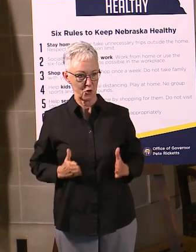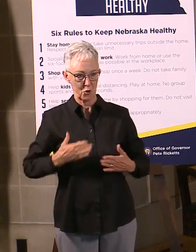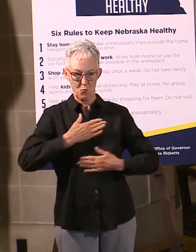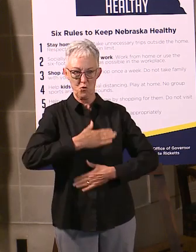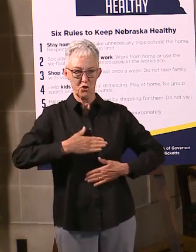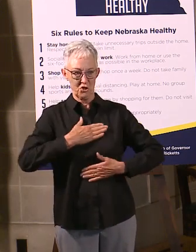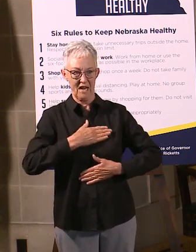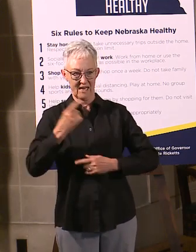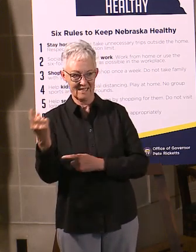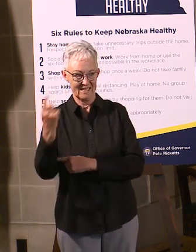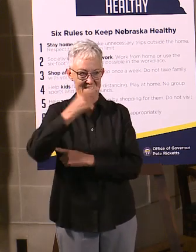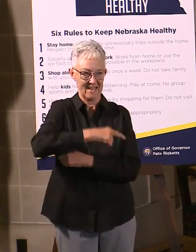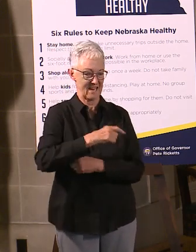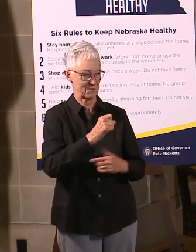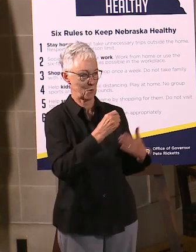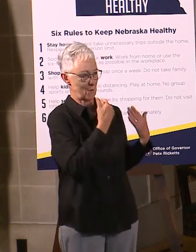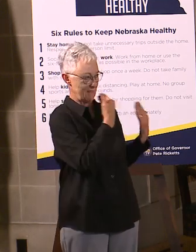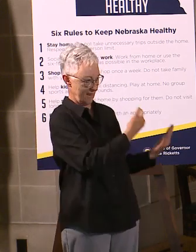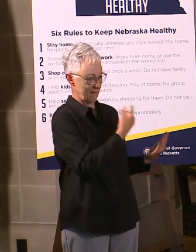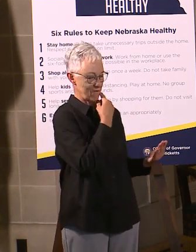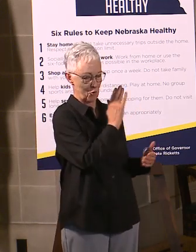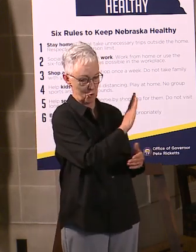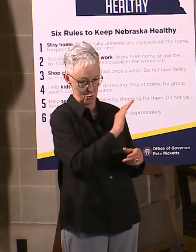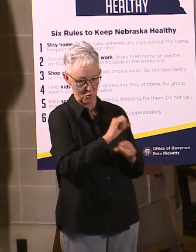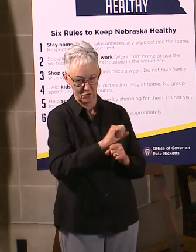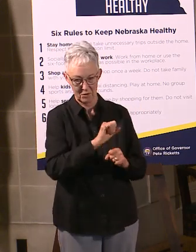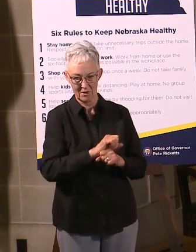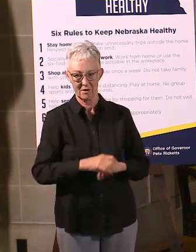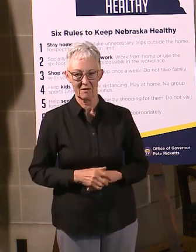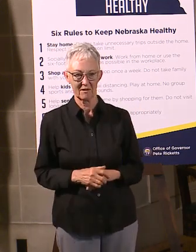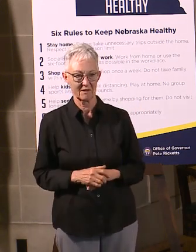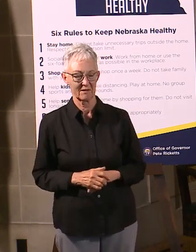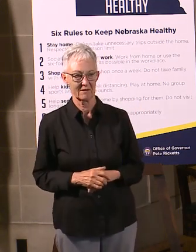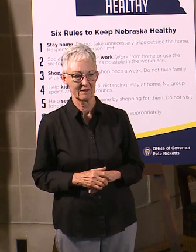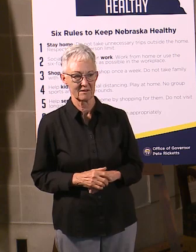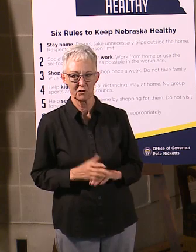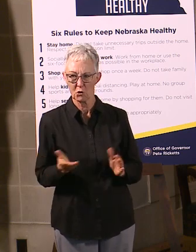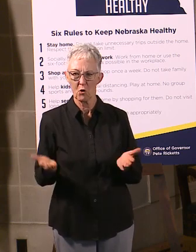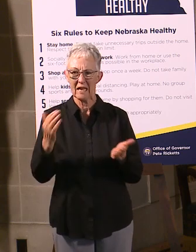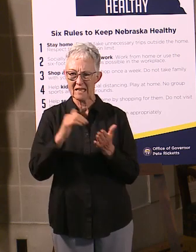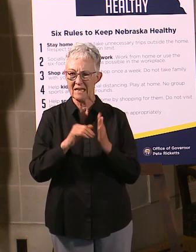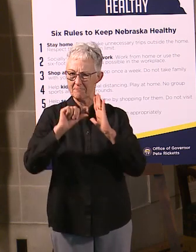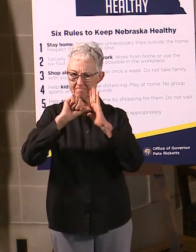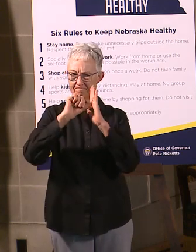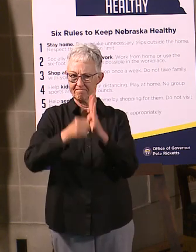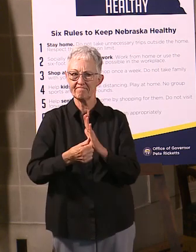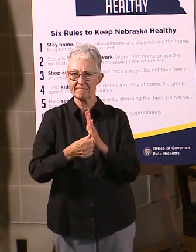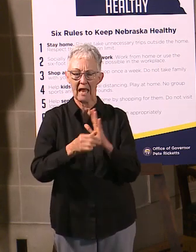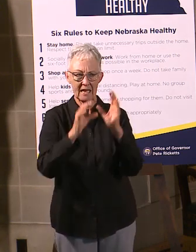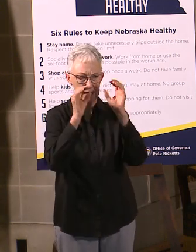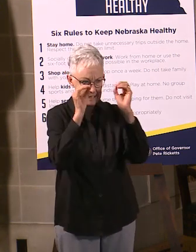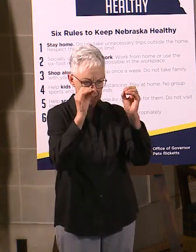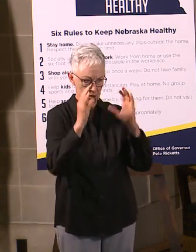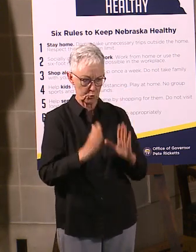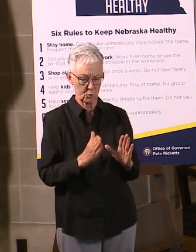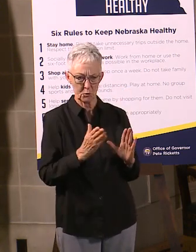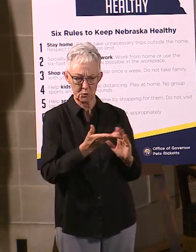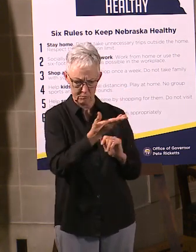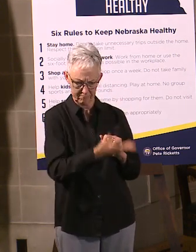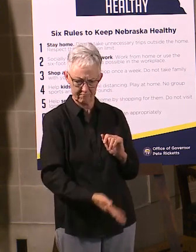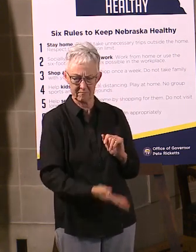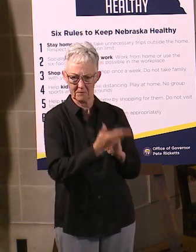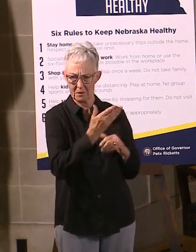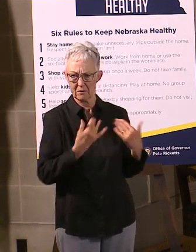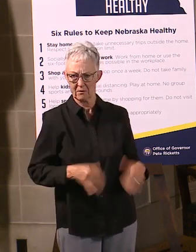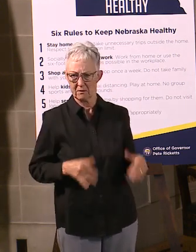the work that you're doing. And just to kind of reiterate the importance of teachers and what teachers have done all over the state, really